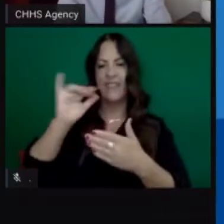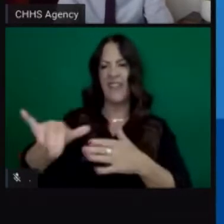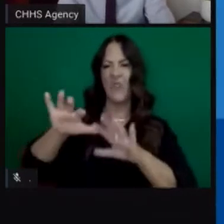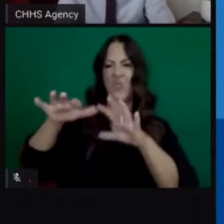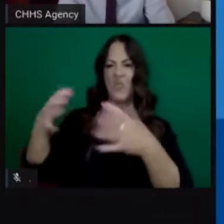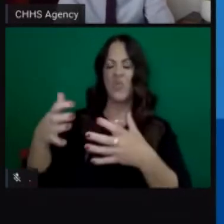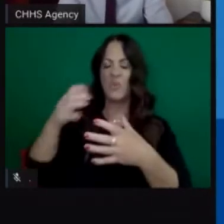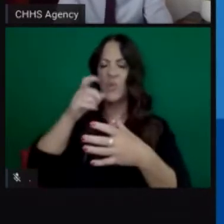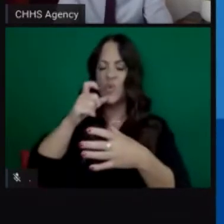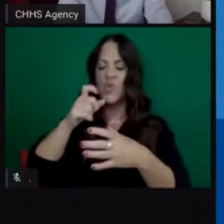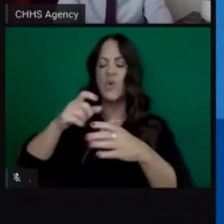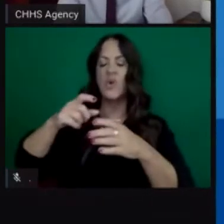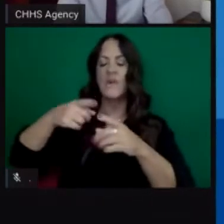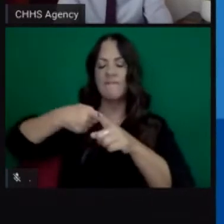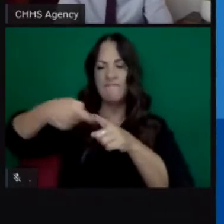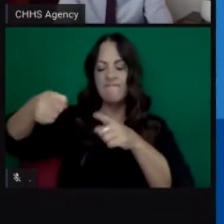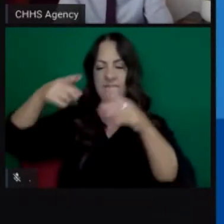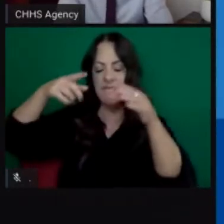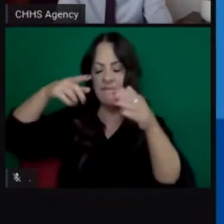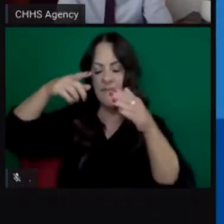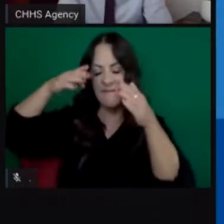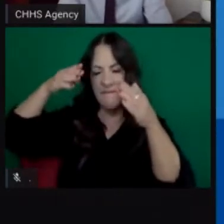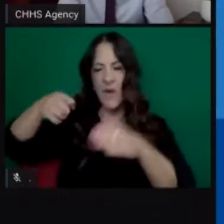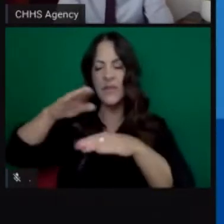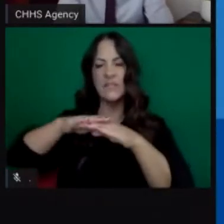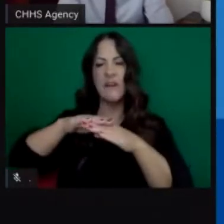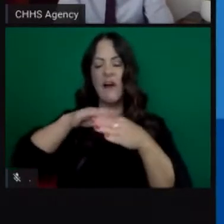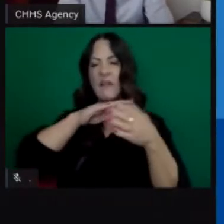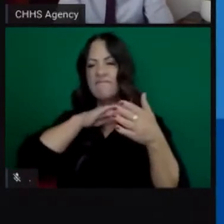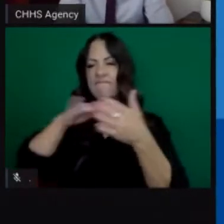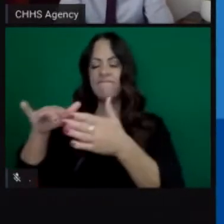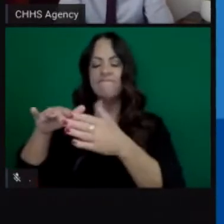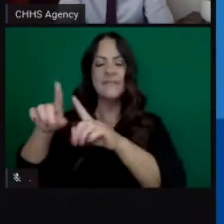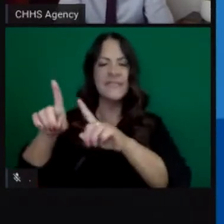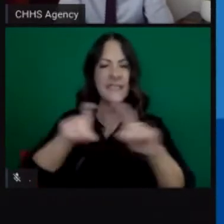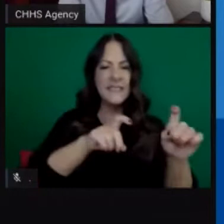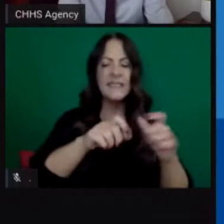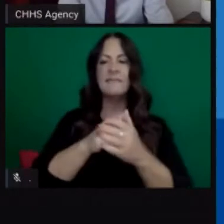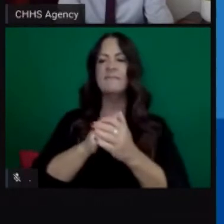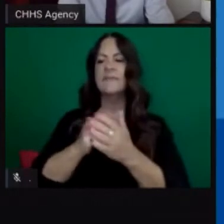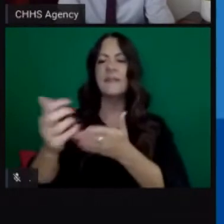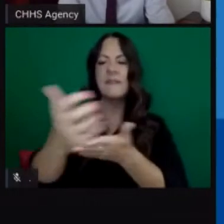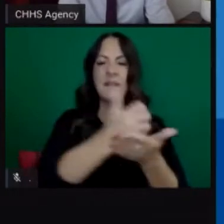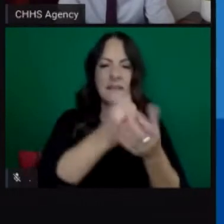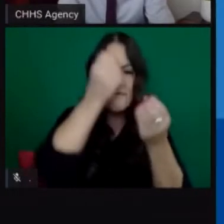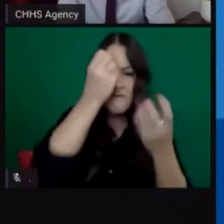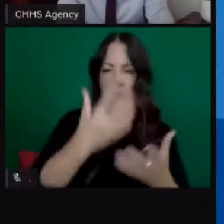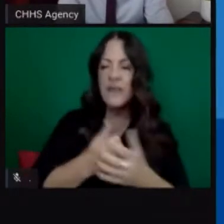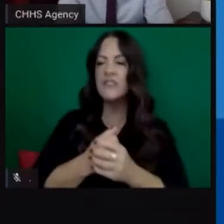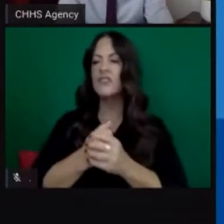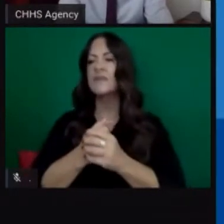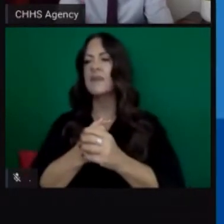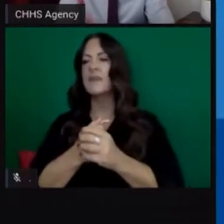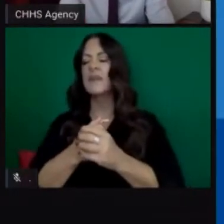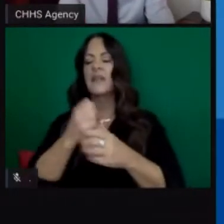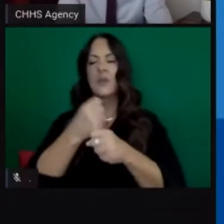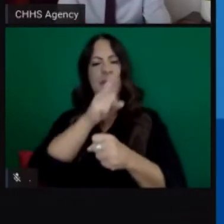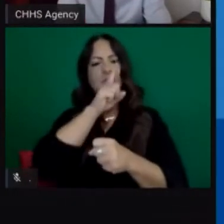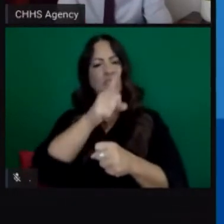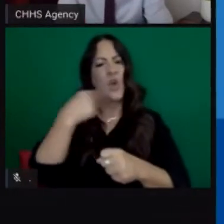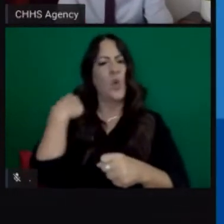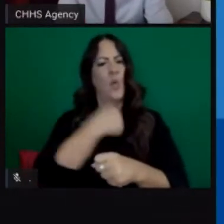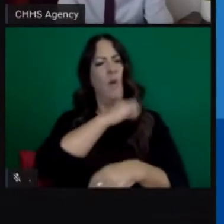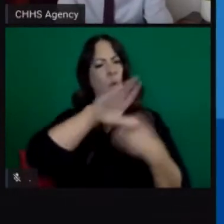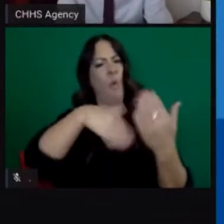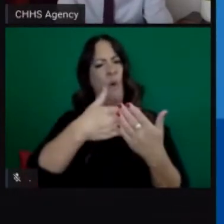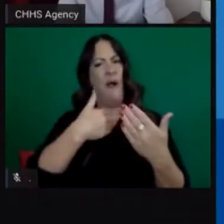staff that work with labs across the state, collection sites across the state to ensure that we have access and that these turnaround